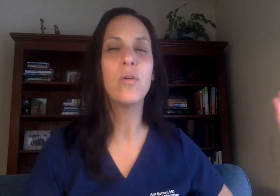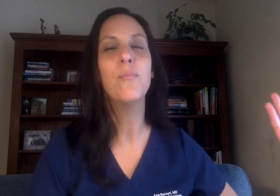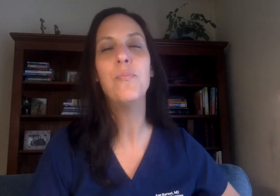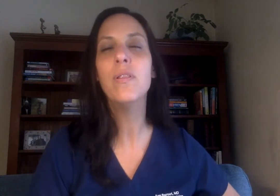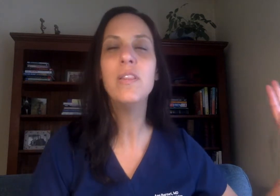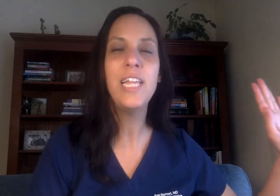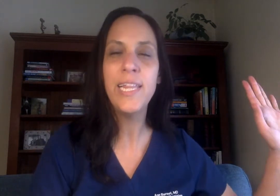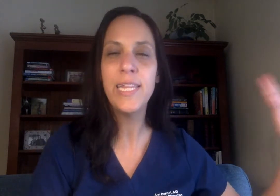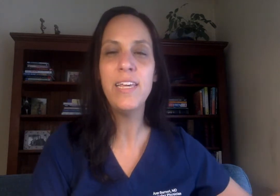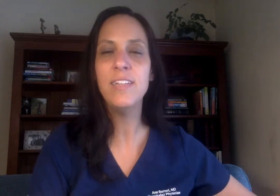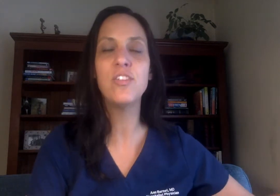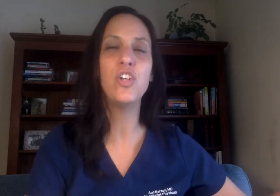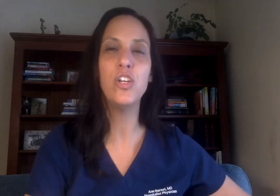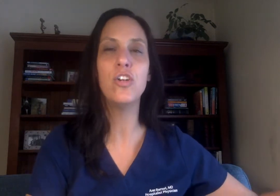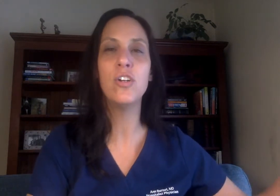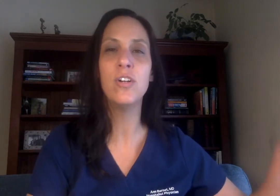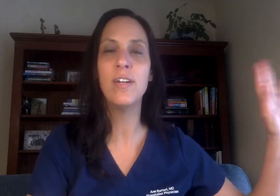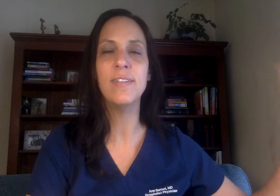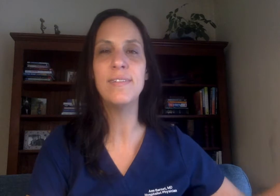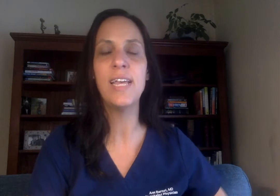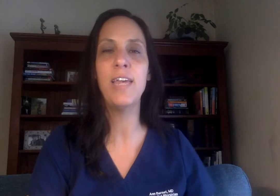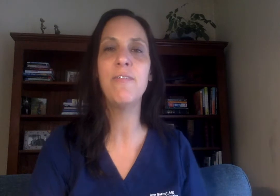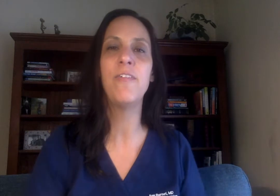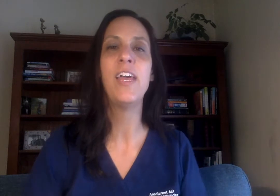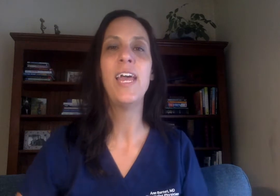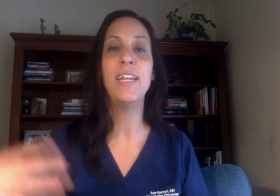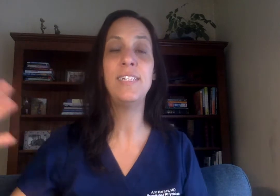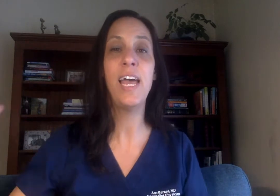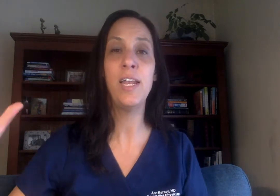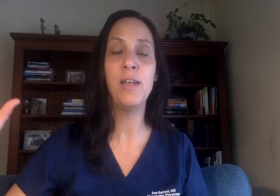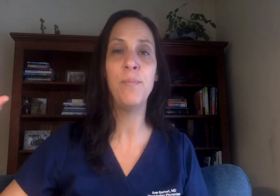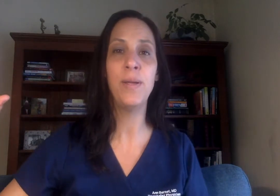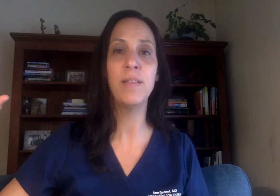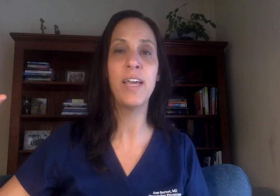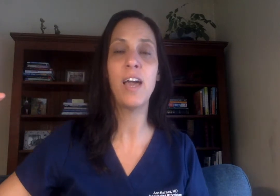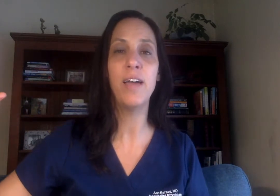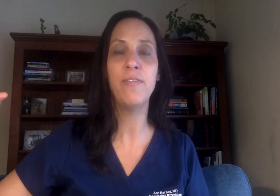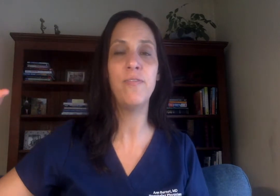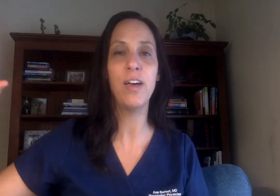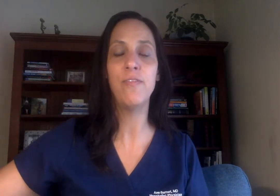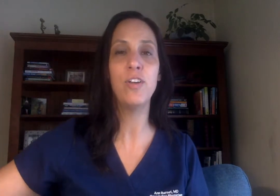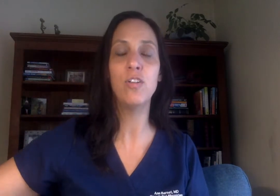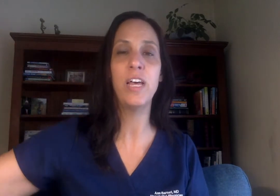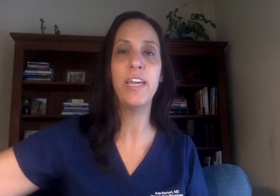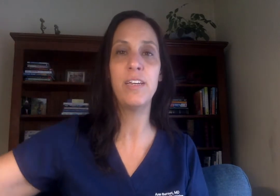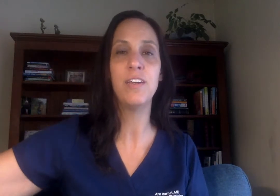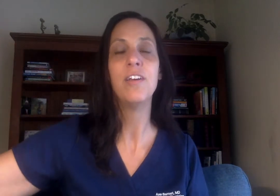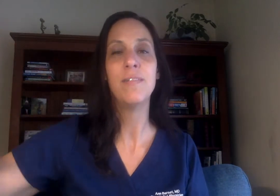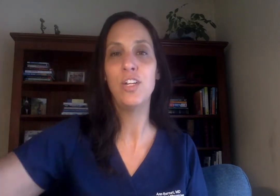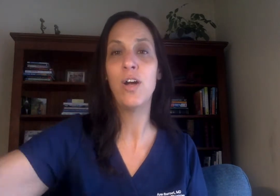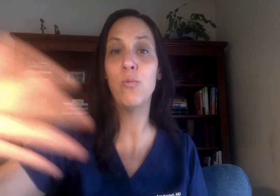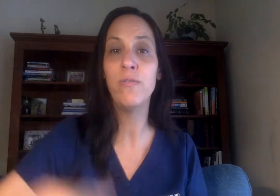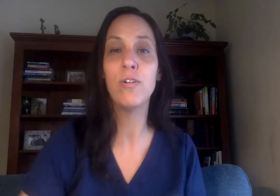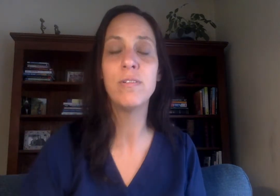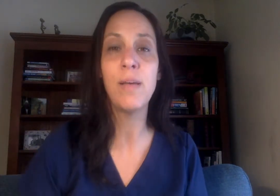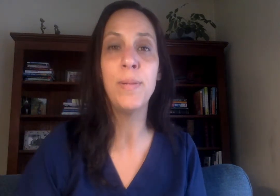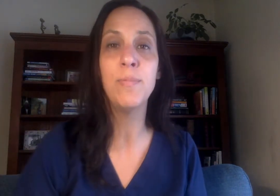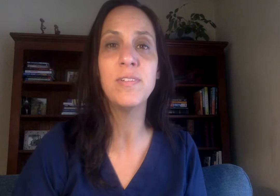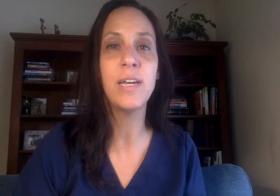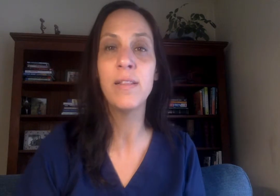completely secure and safe and ten being like I feel like you know how we've heard some people say it